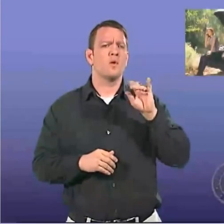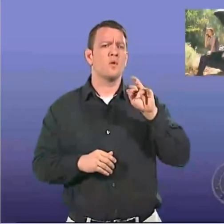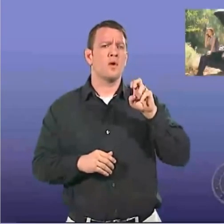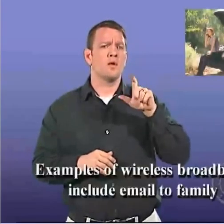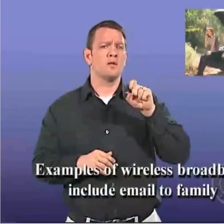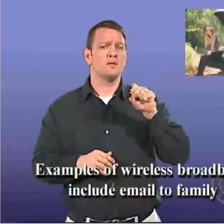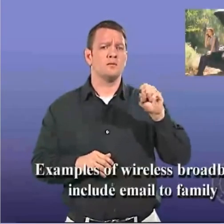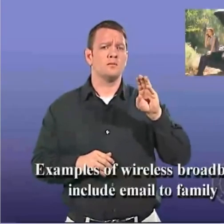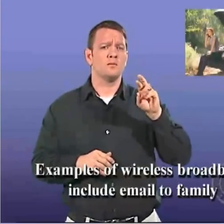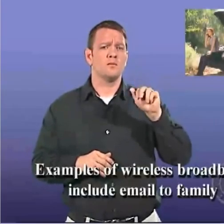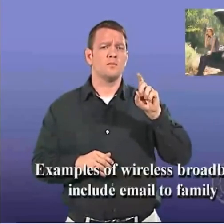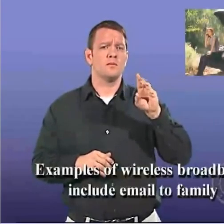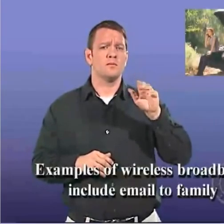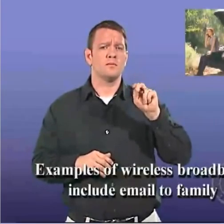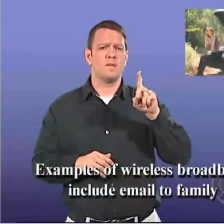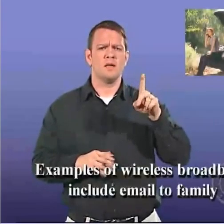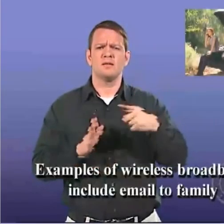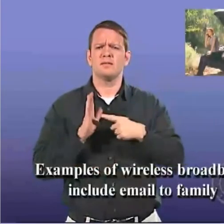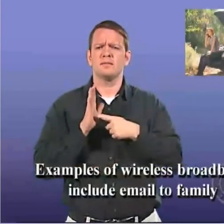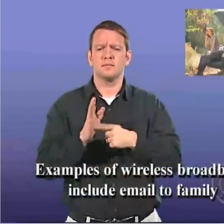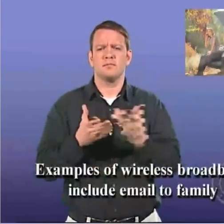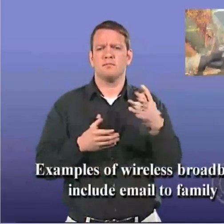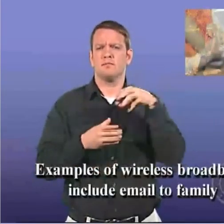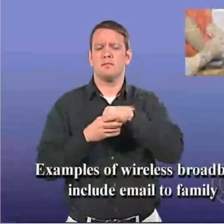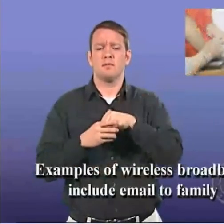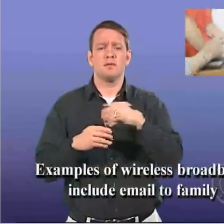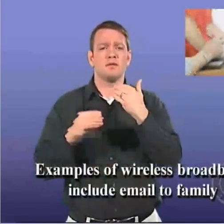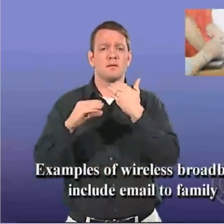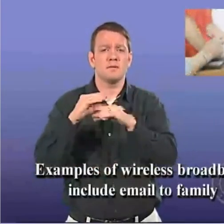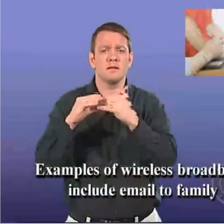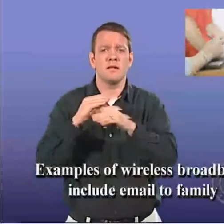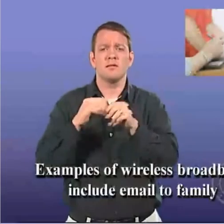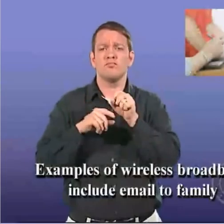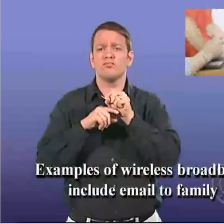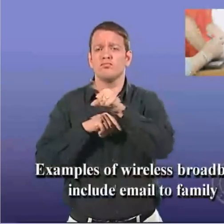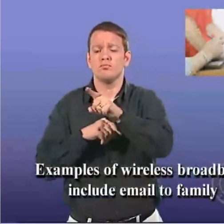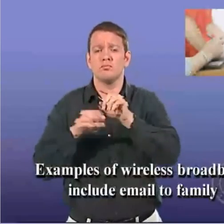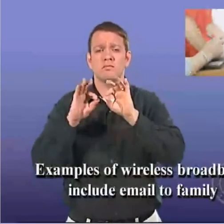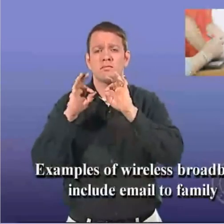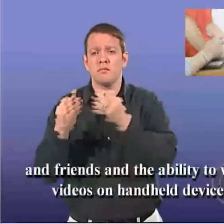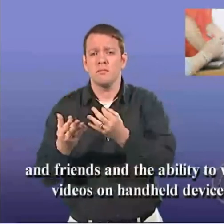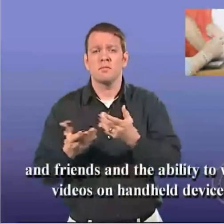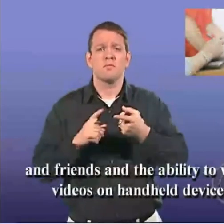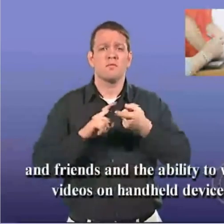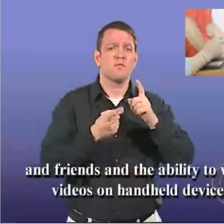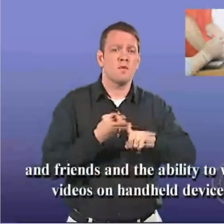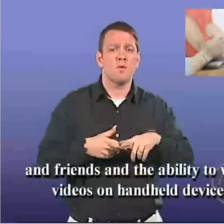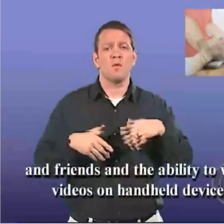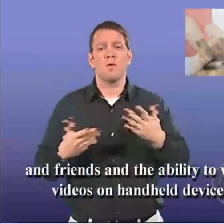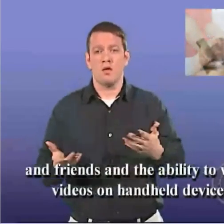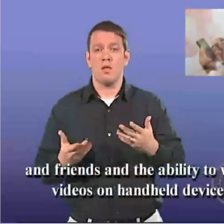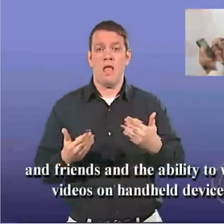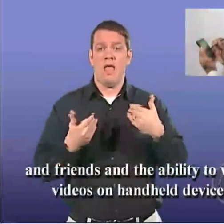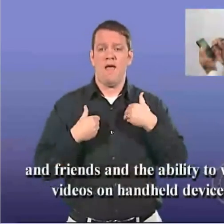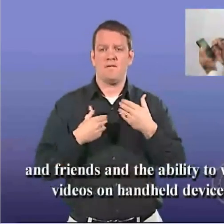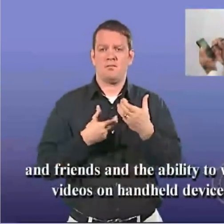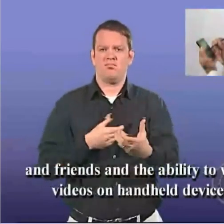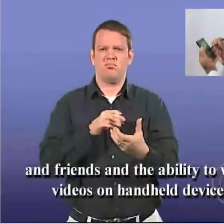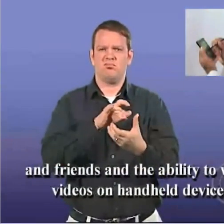Examples of wireless broadband include email to family and friends and the ability to